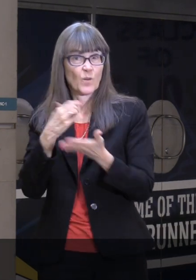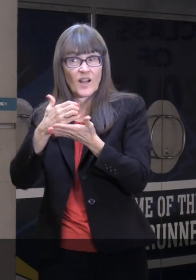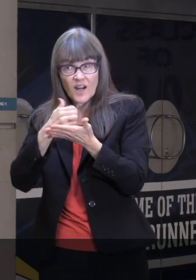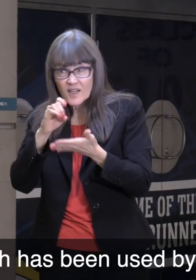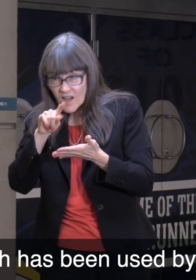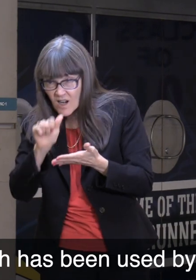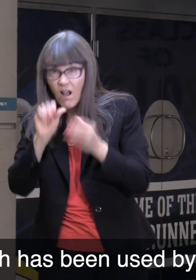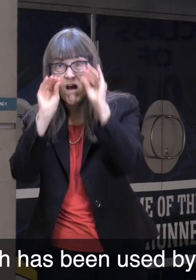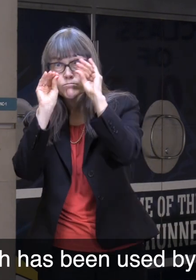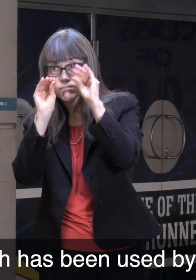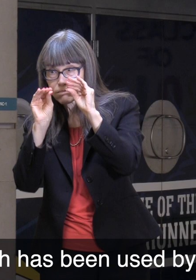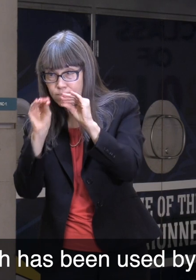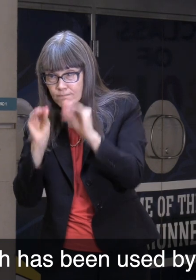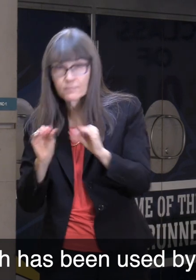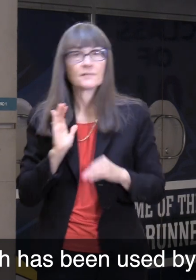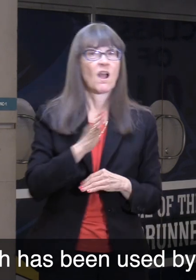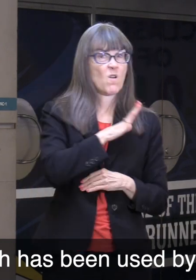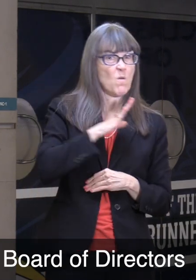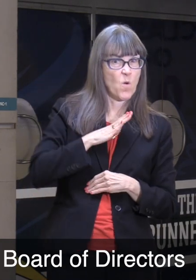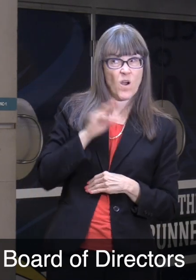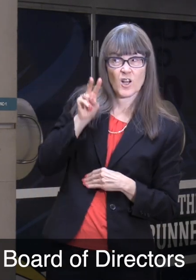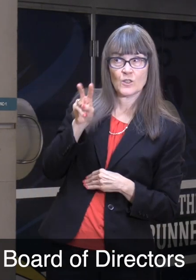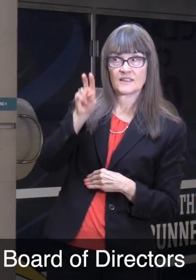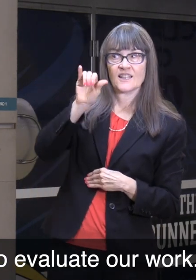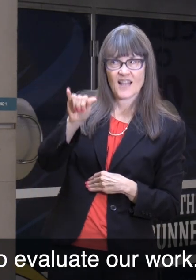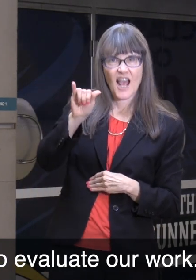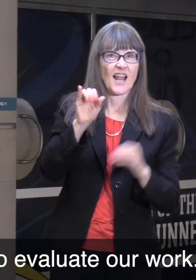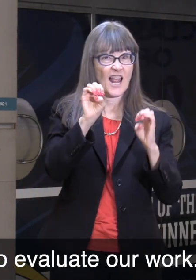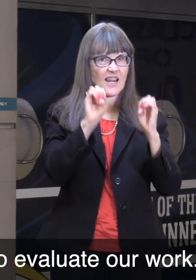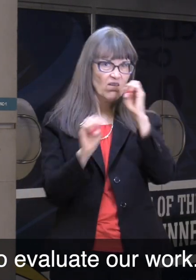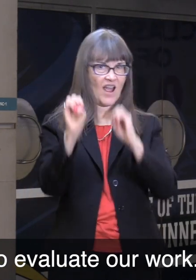which has been used by our Board of Directors to evaluate our work.